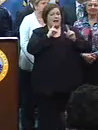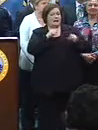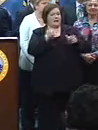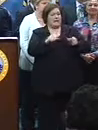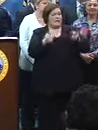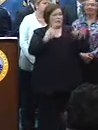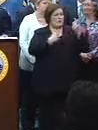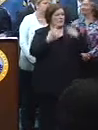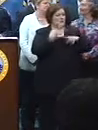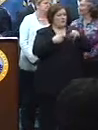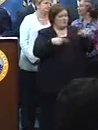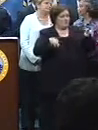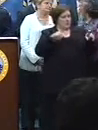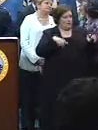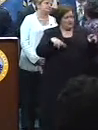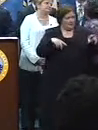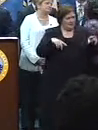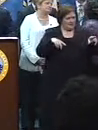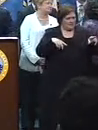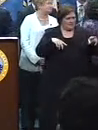from the media. question.